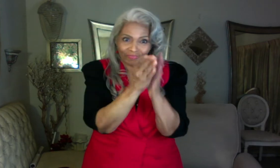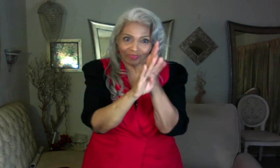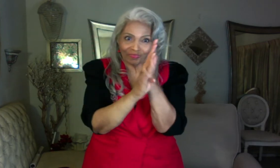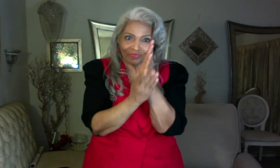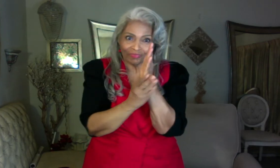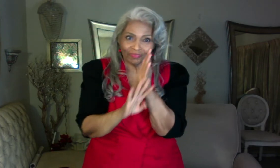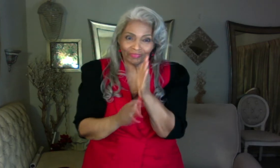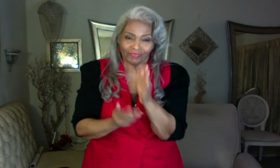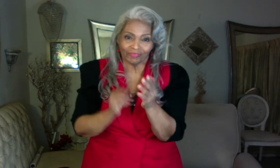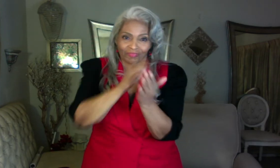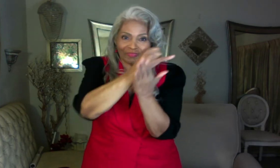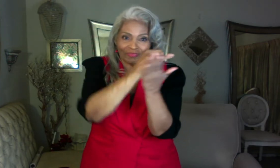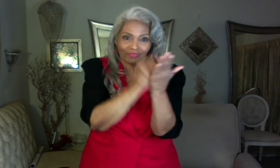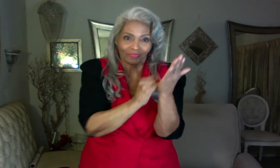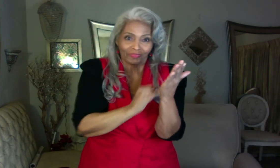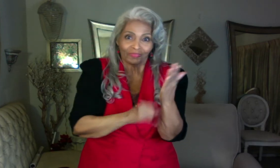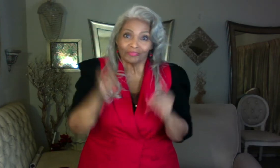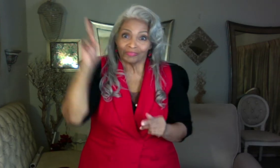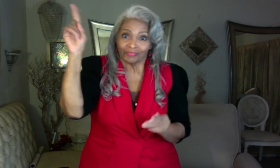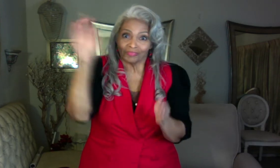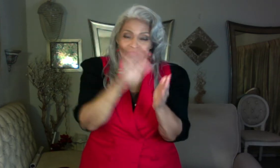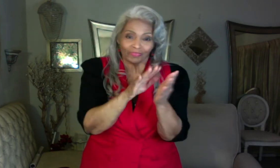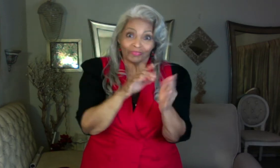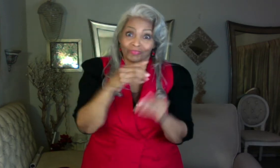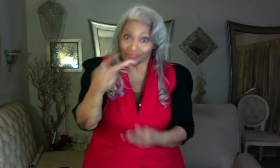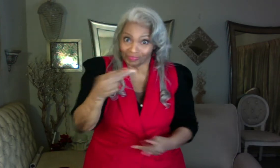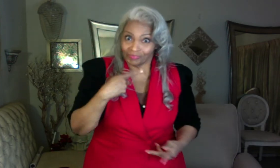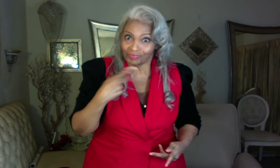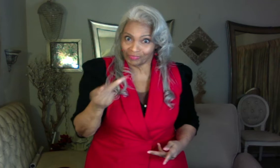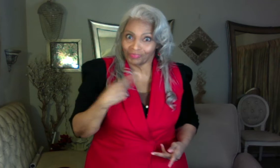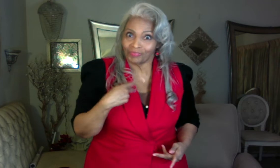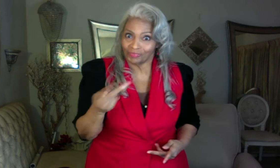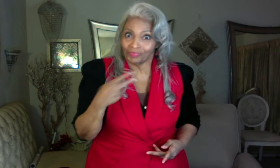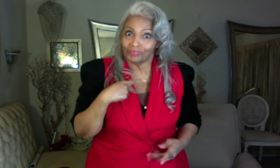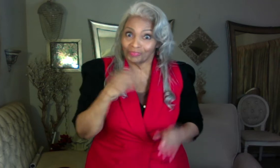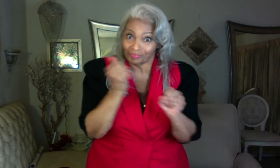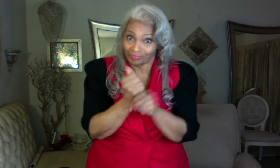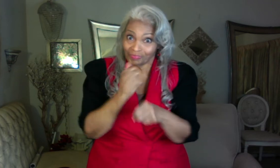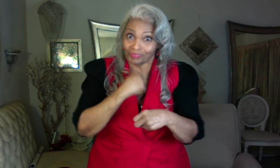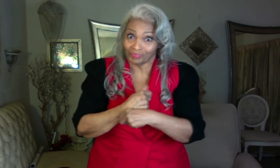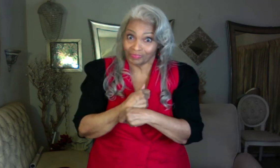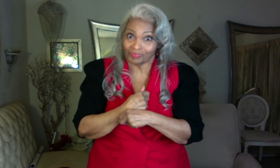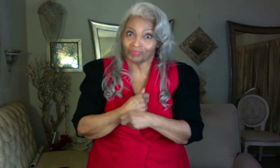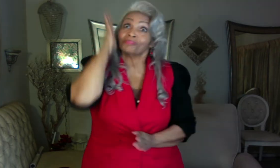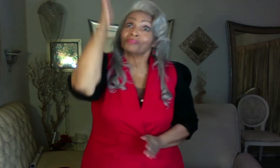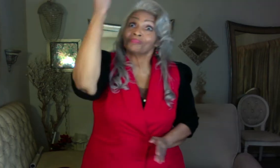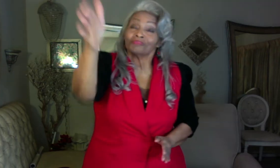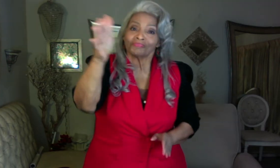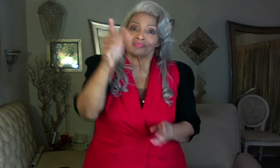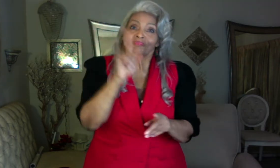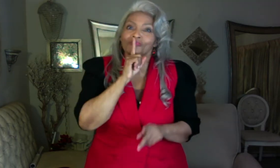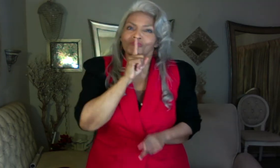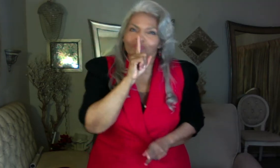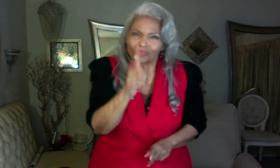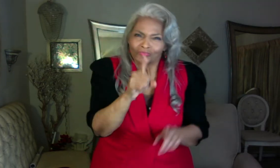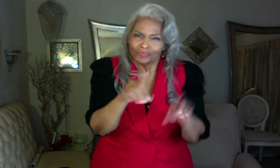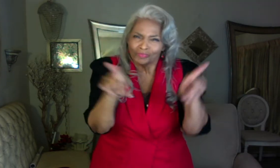He's making you and me to someday be just like